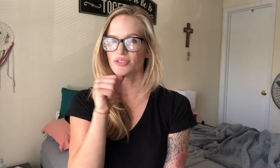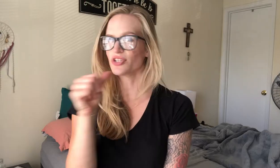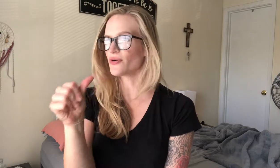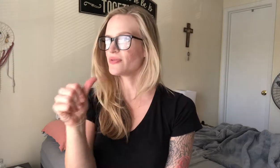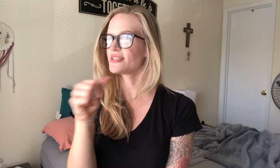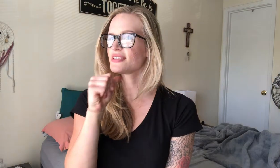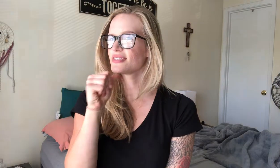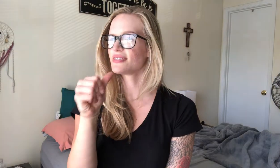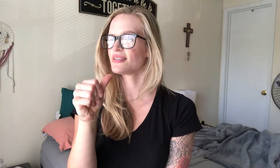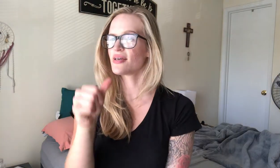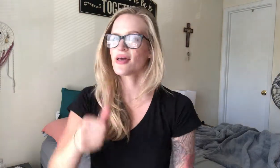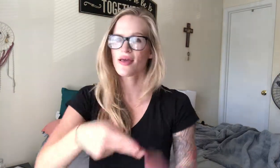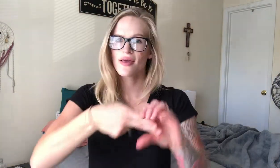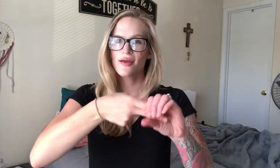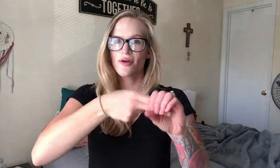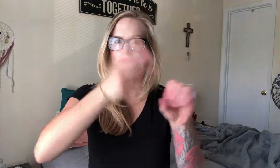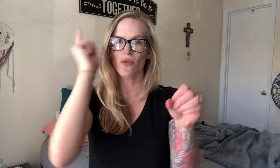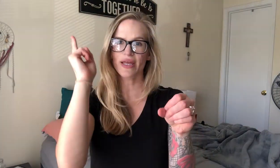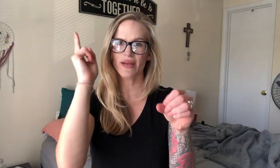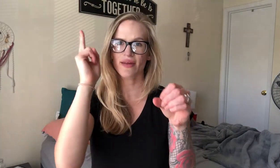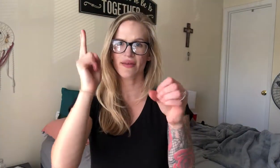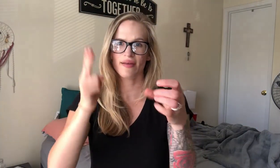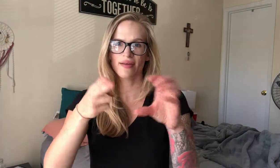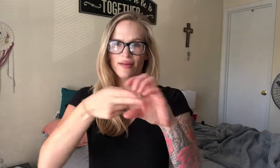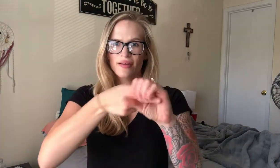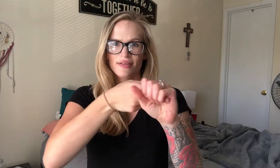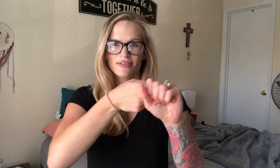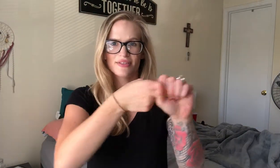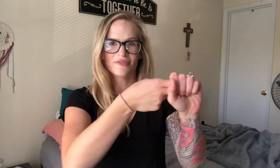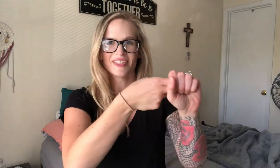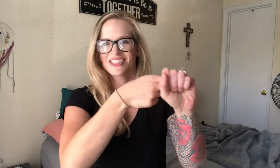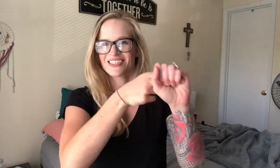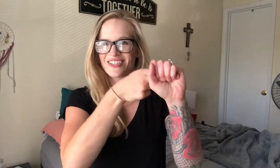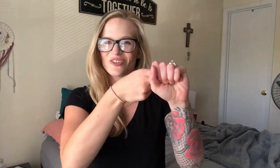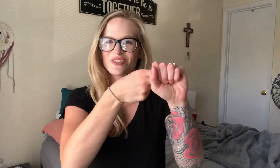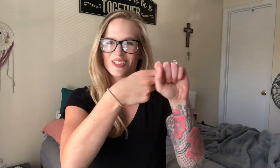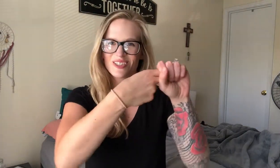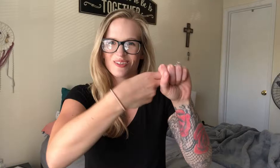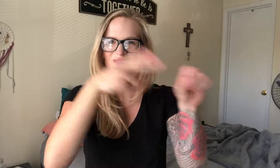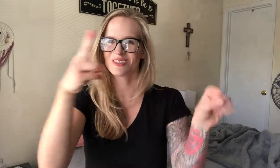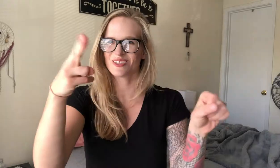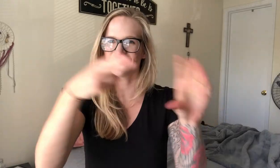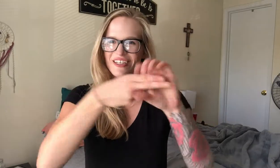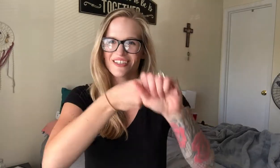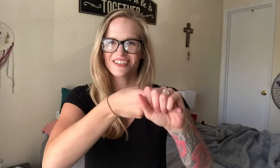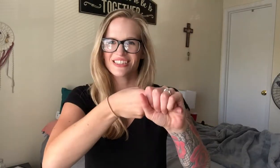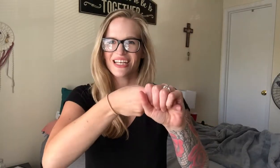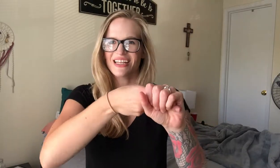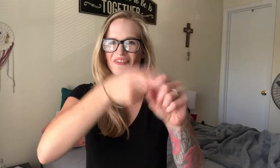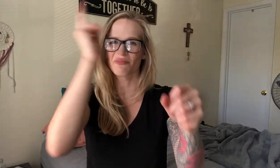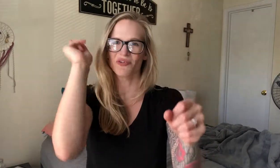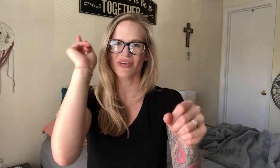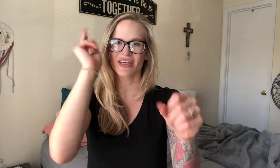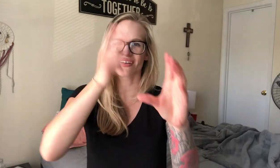Don't. Quit. So basically hold your two fingers and then remove it.